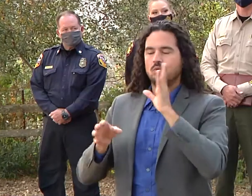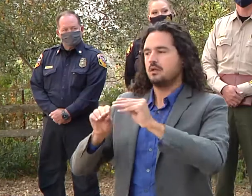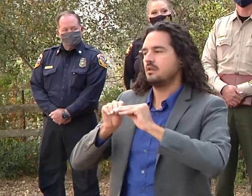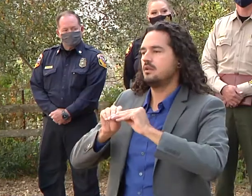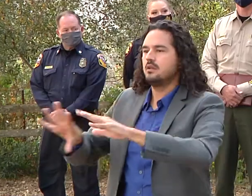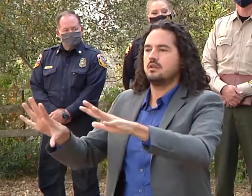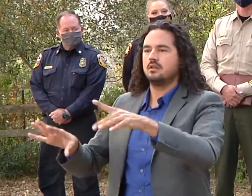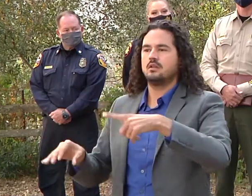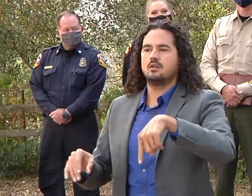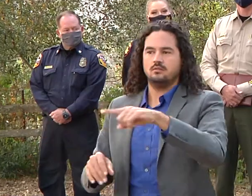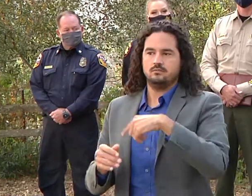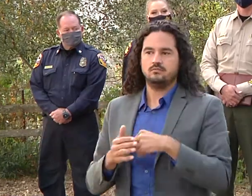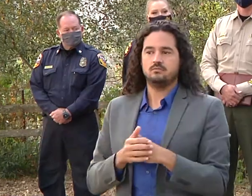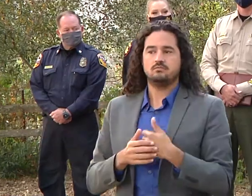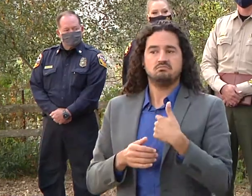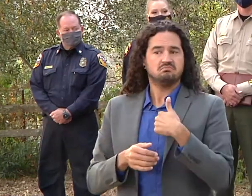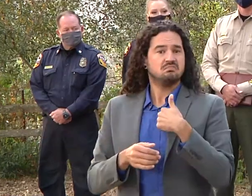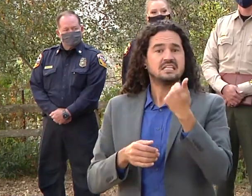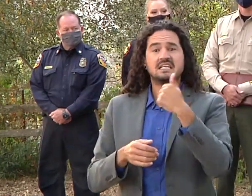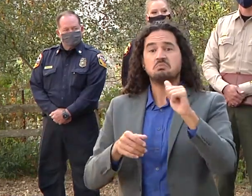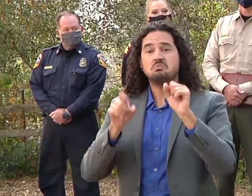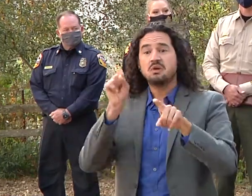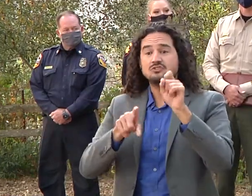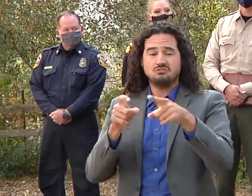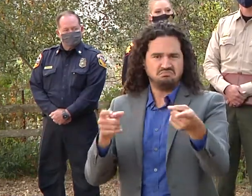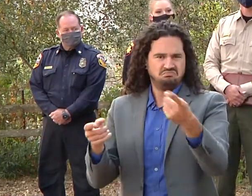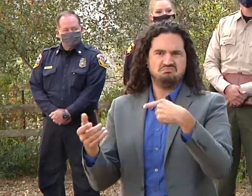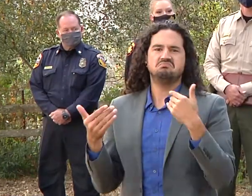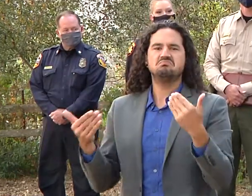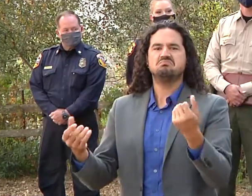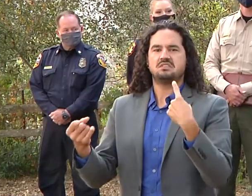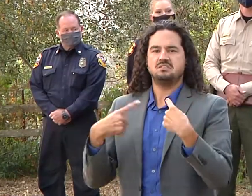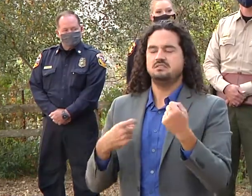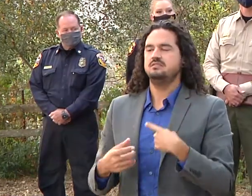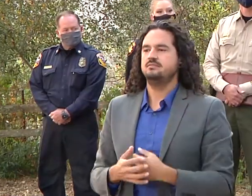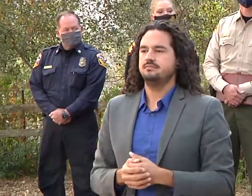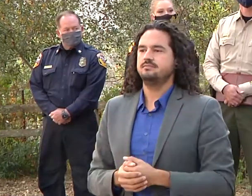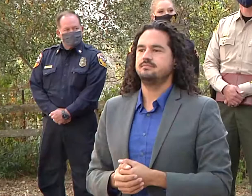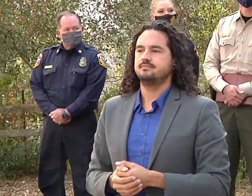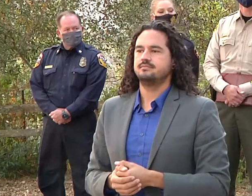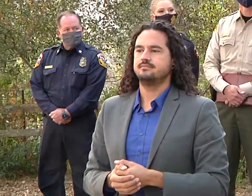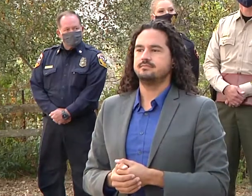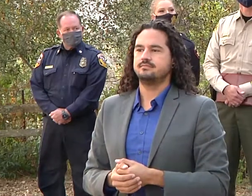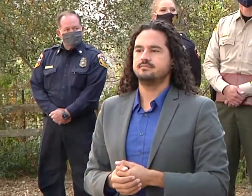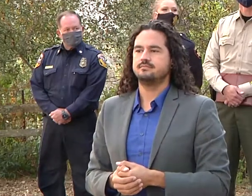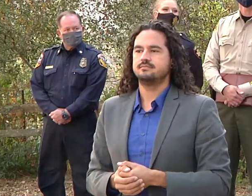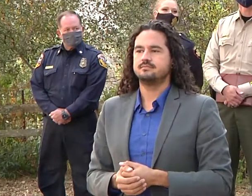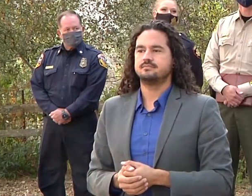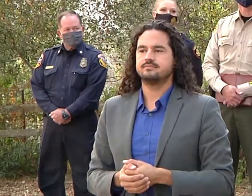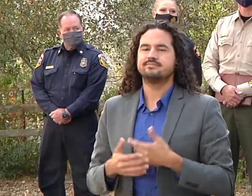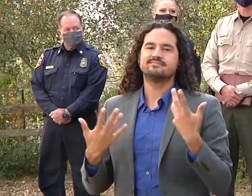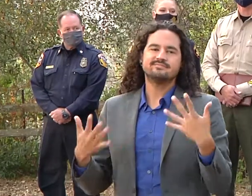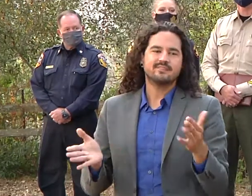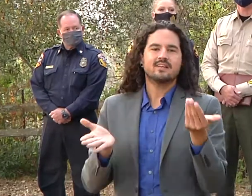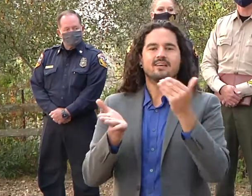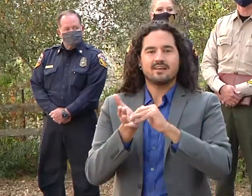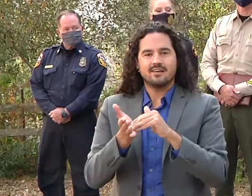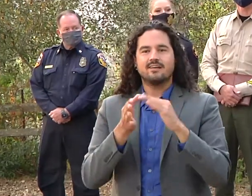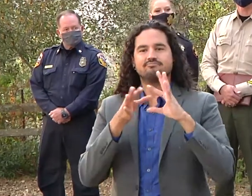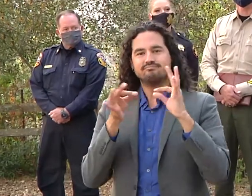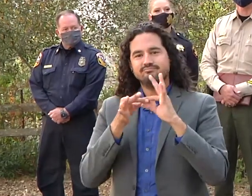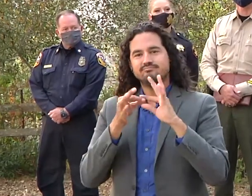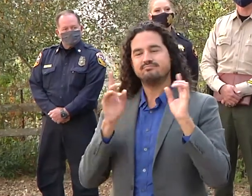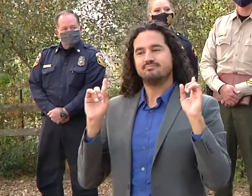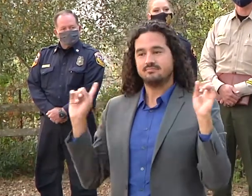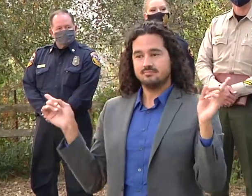thank you so as you probably heard we will be going to an as needed basis on